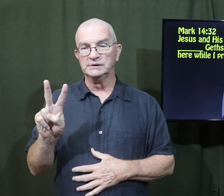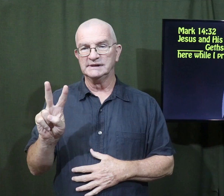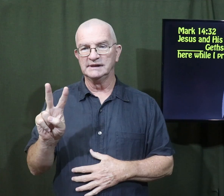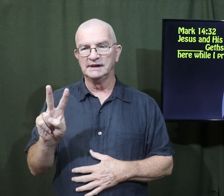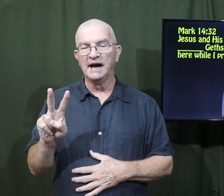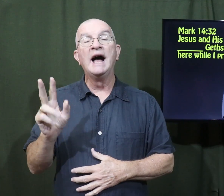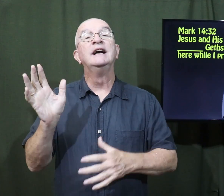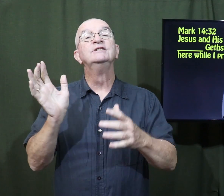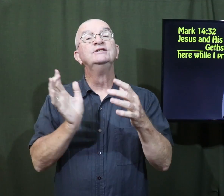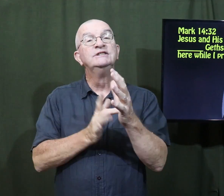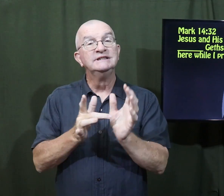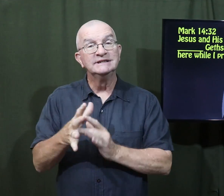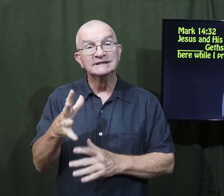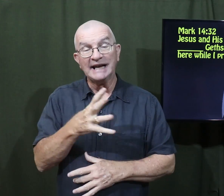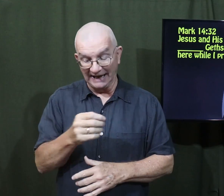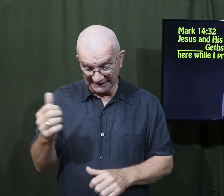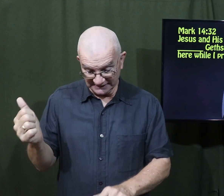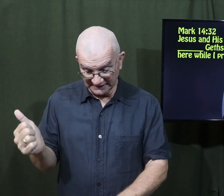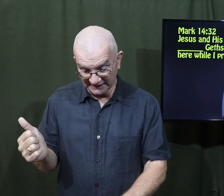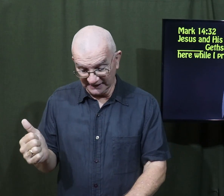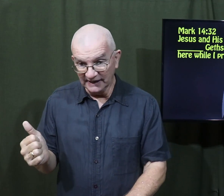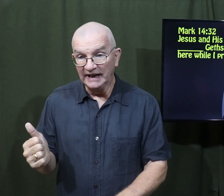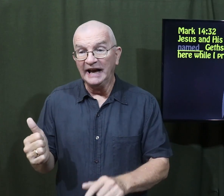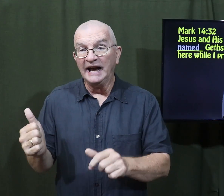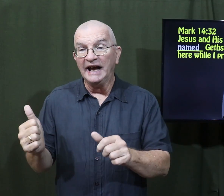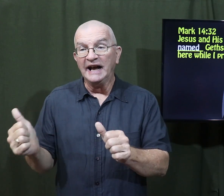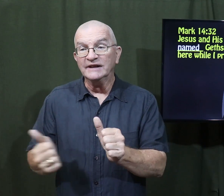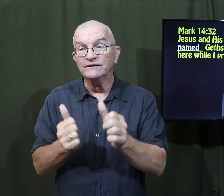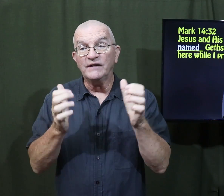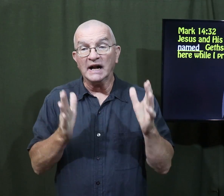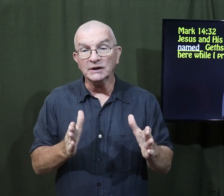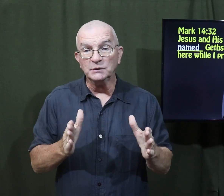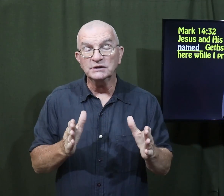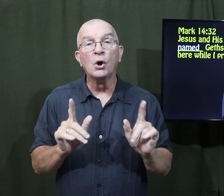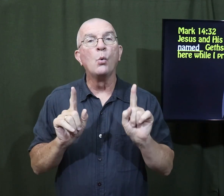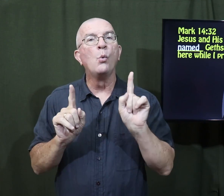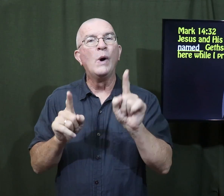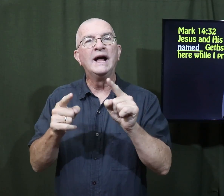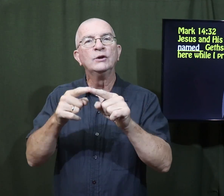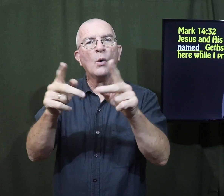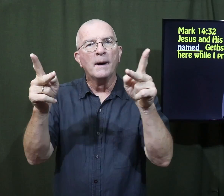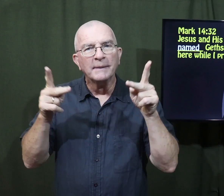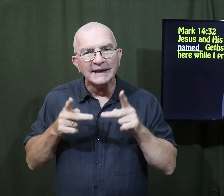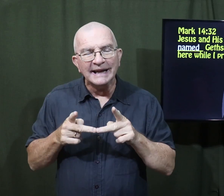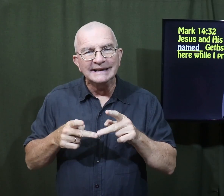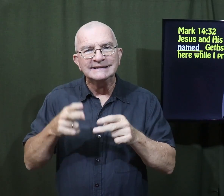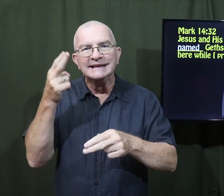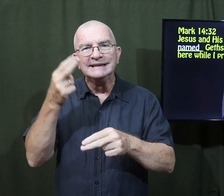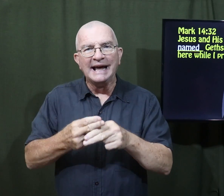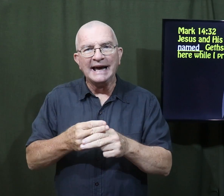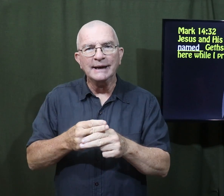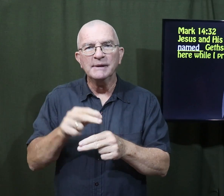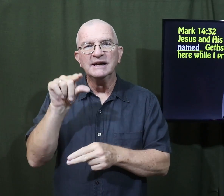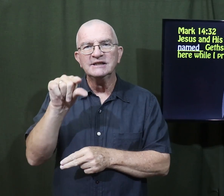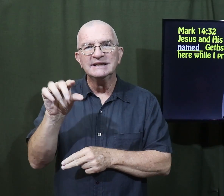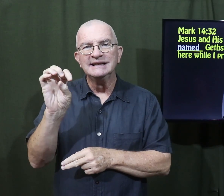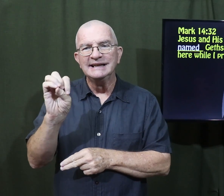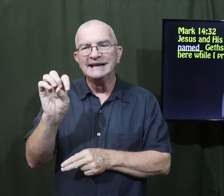Verse 32, Jesus and his disciples went to a place named